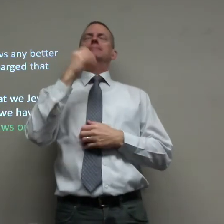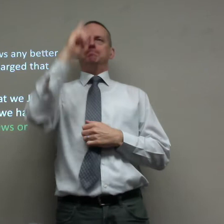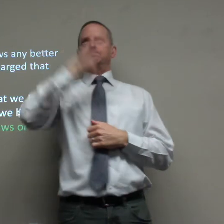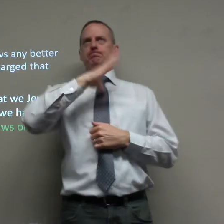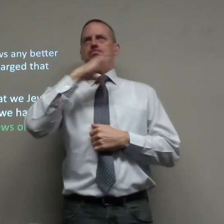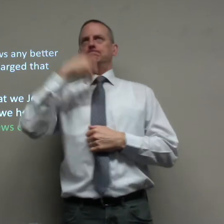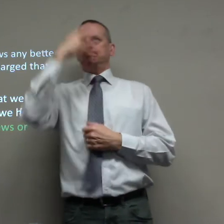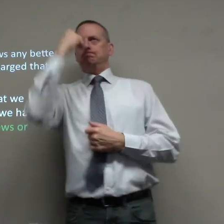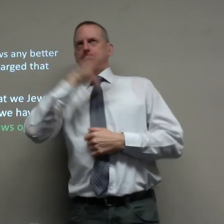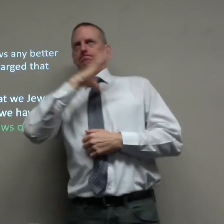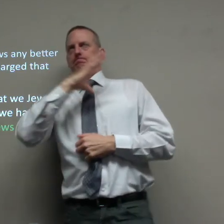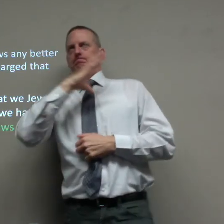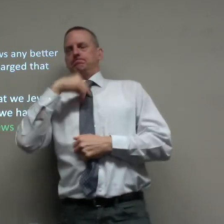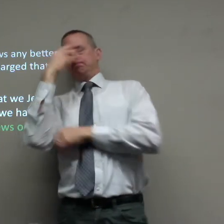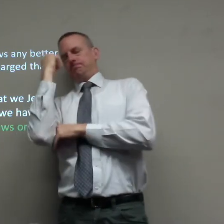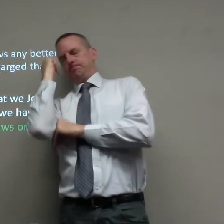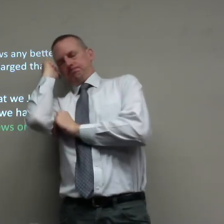and they sleep they're like okay I'll force myself to sleep